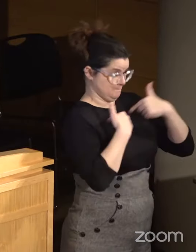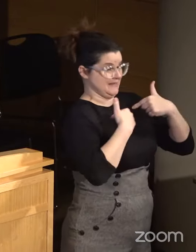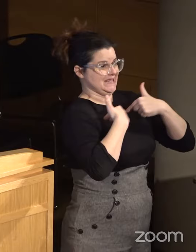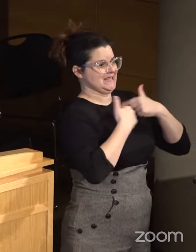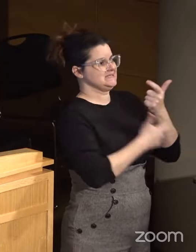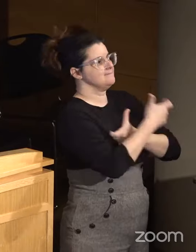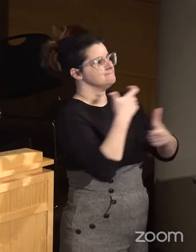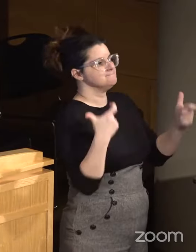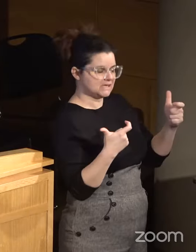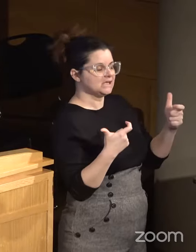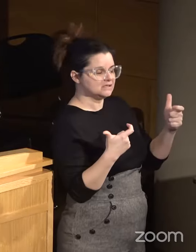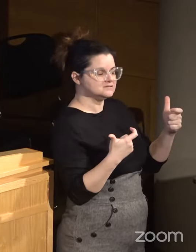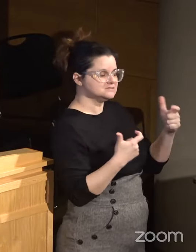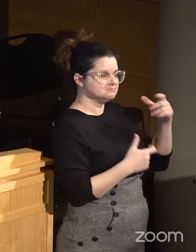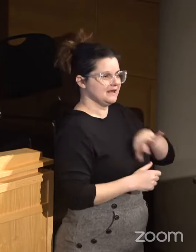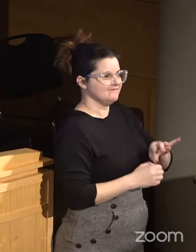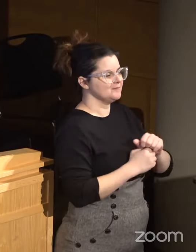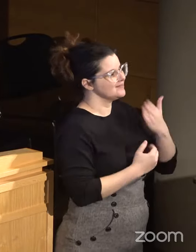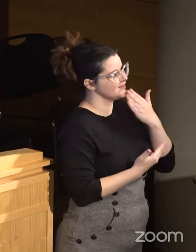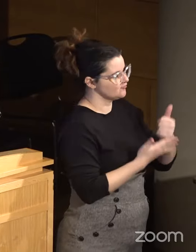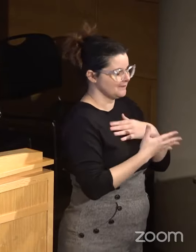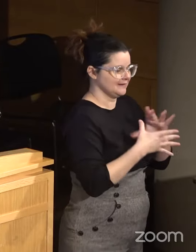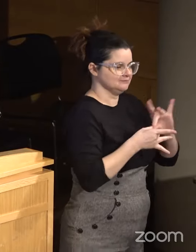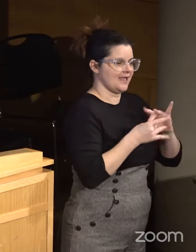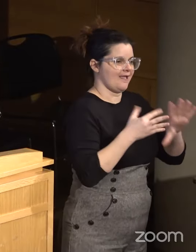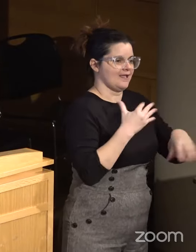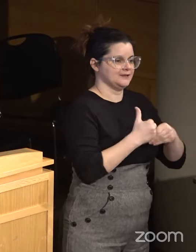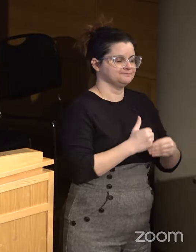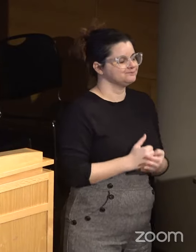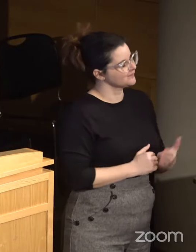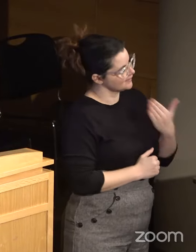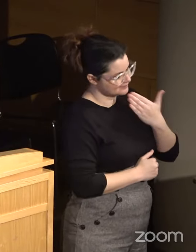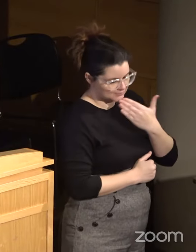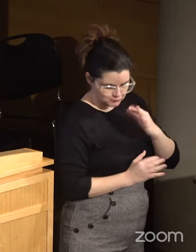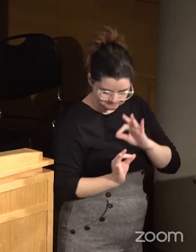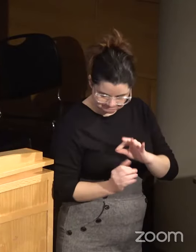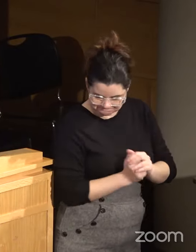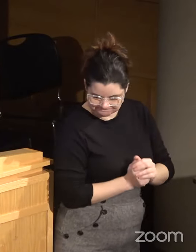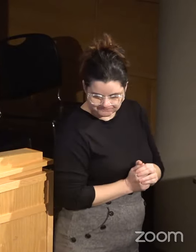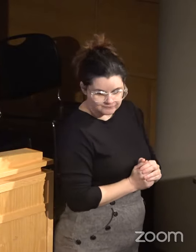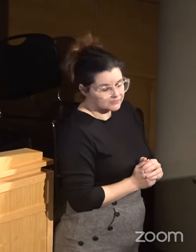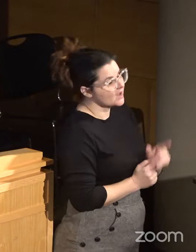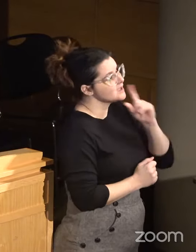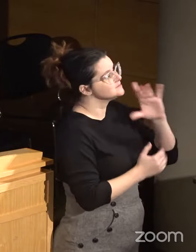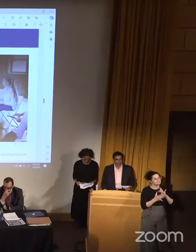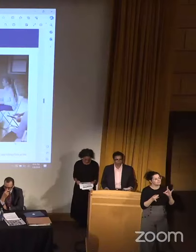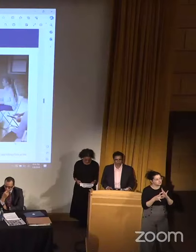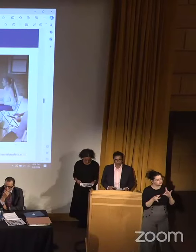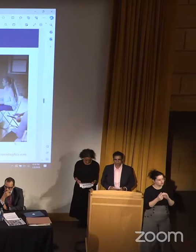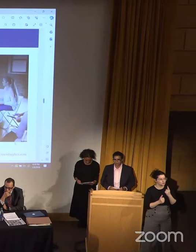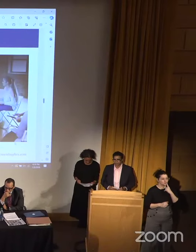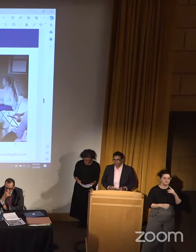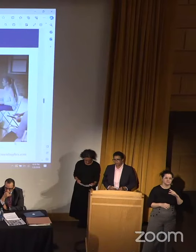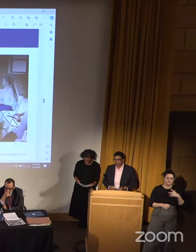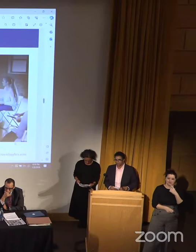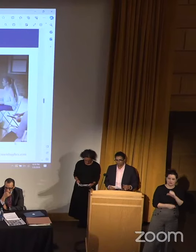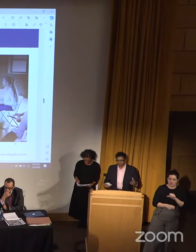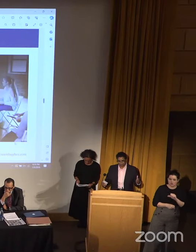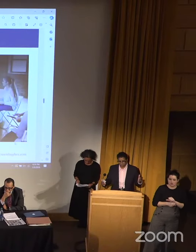that's the biggest takeaway and thank you for letting me weigh in. Thank you, Rania. As I've mentioned, we've done work